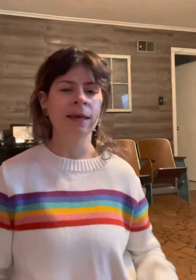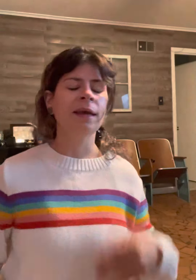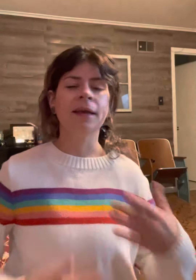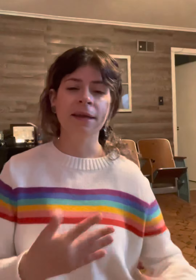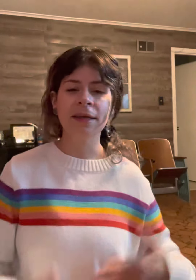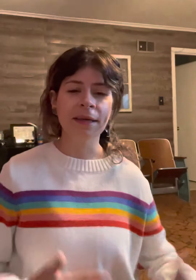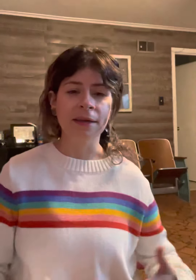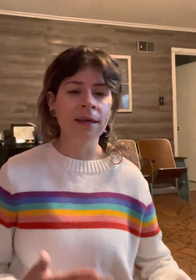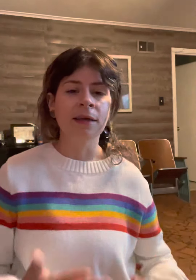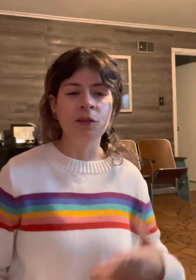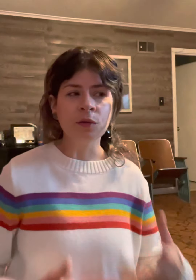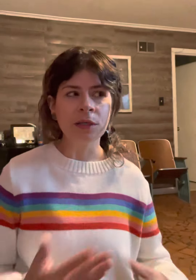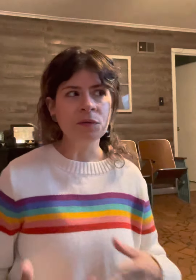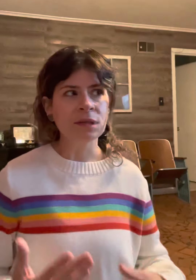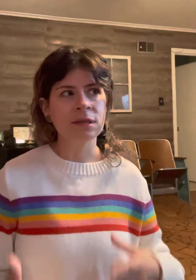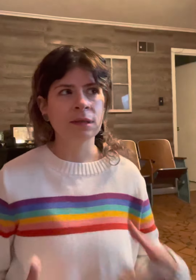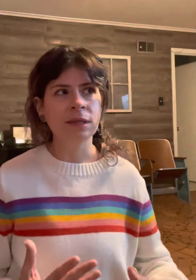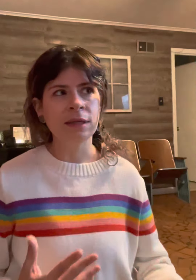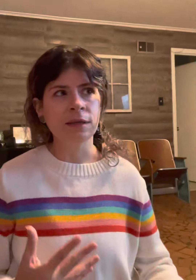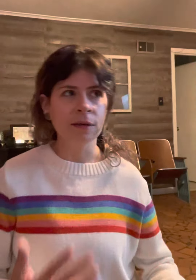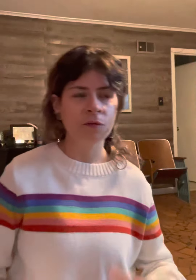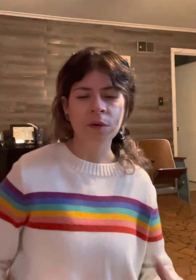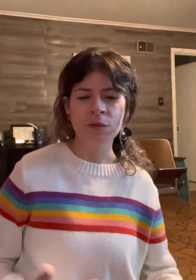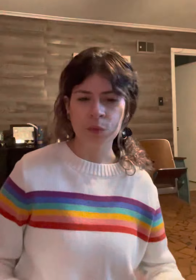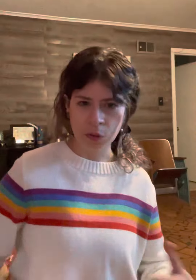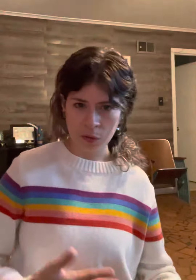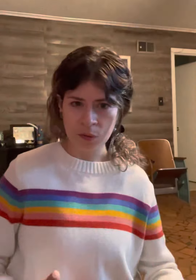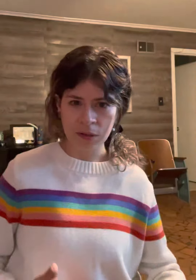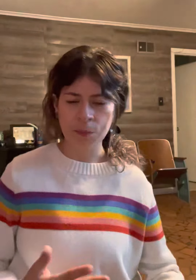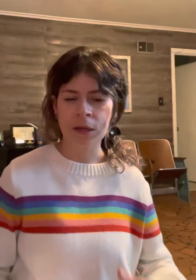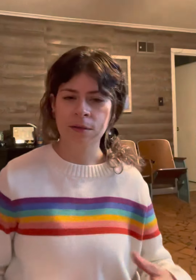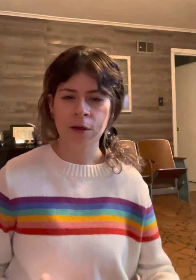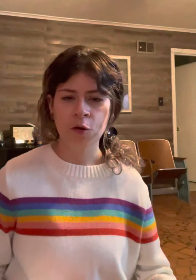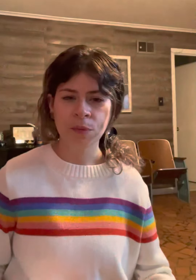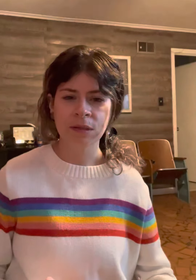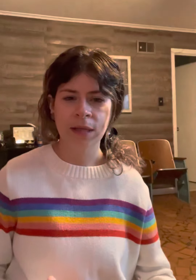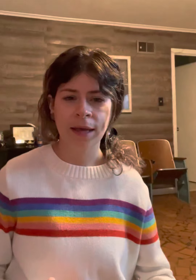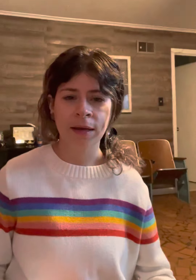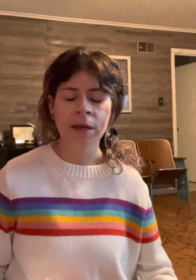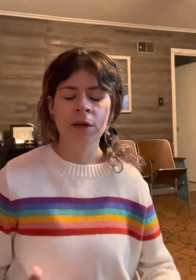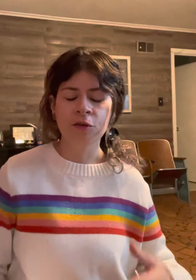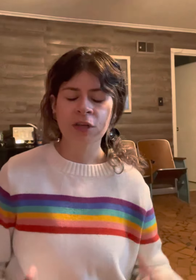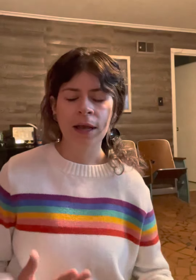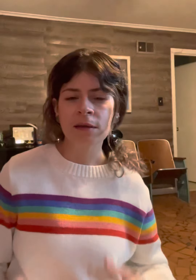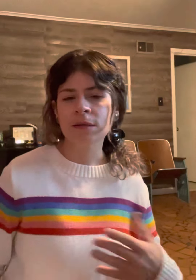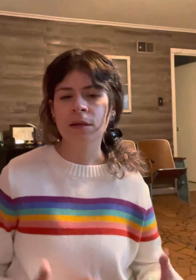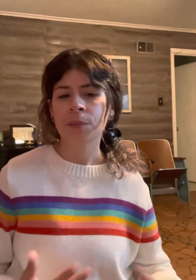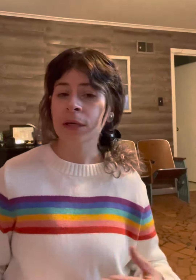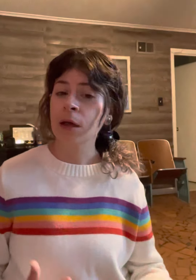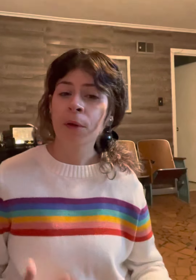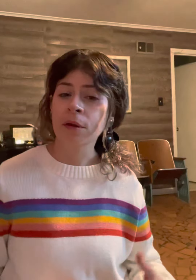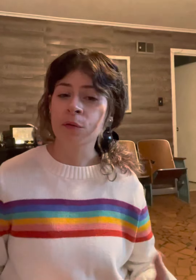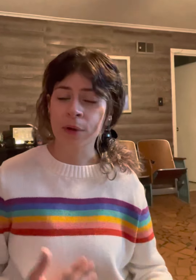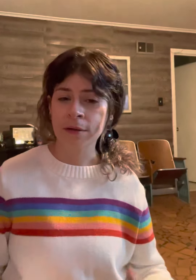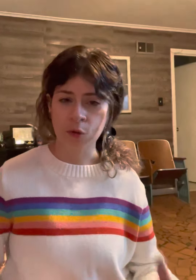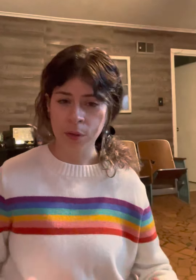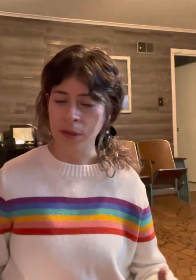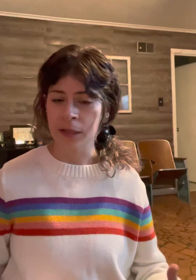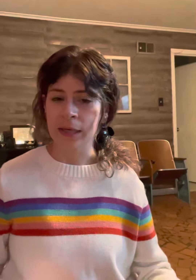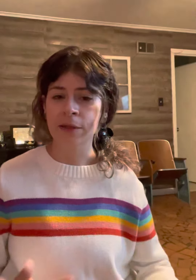And again, you can use a silly voice when you do this because the hope is that your child is going to pick up on it rather quickly. And